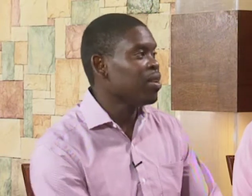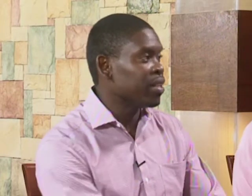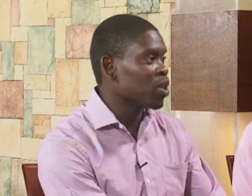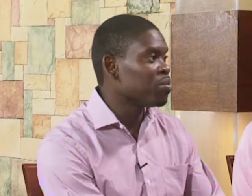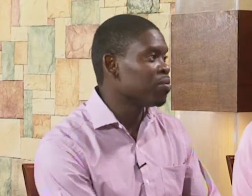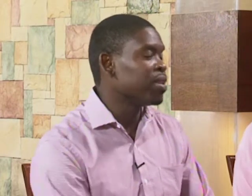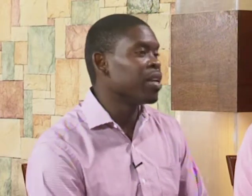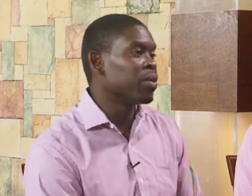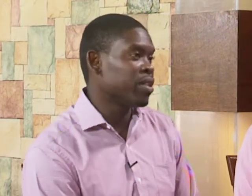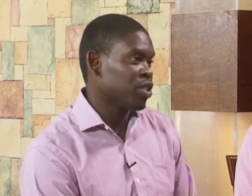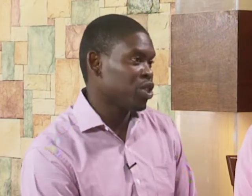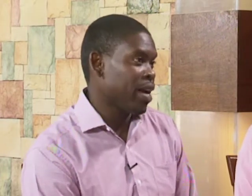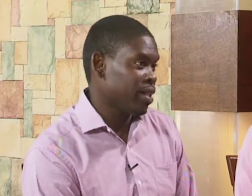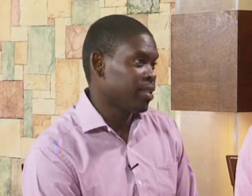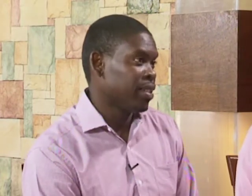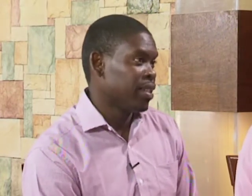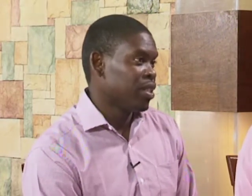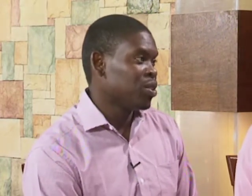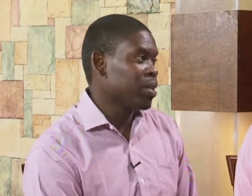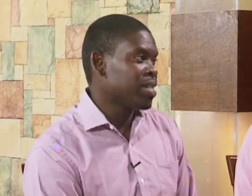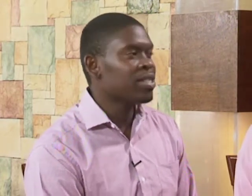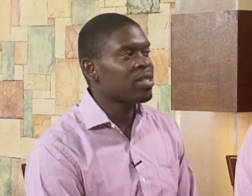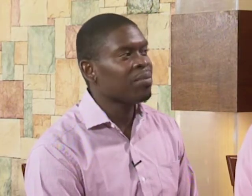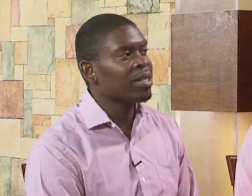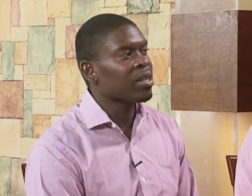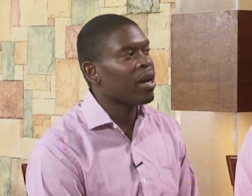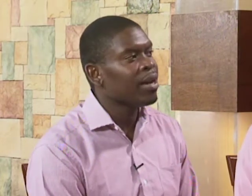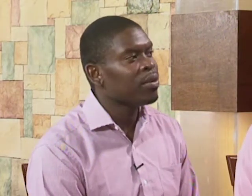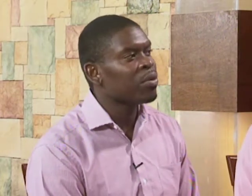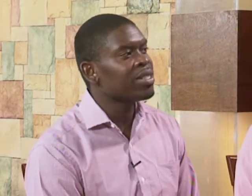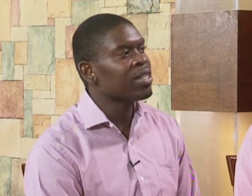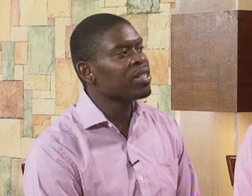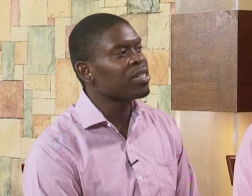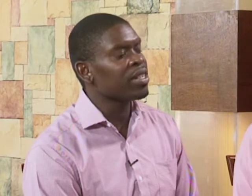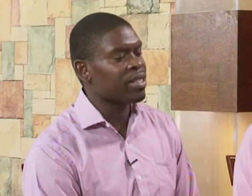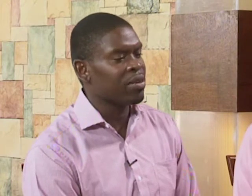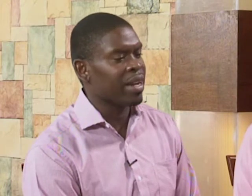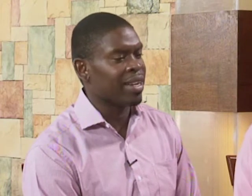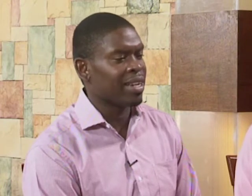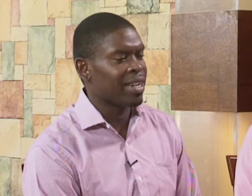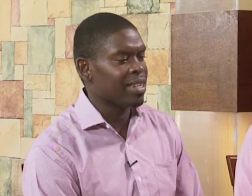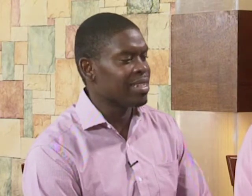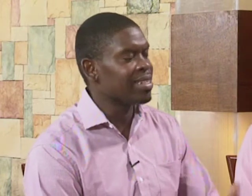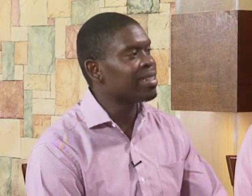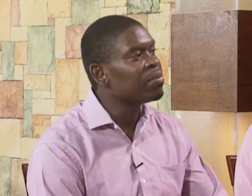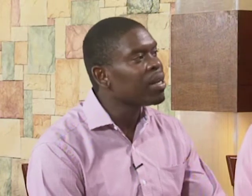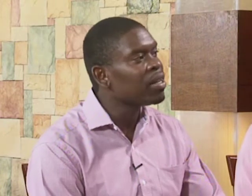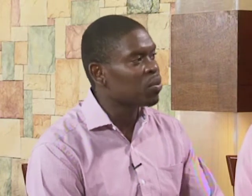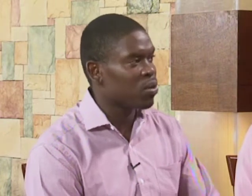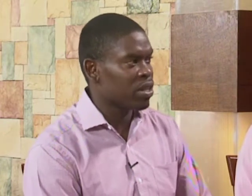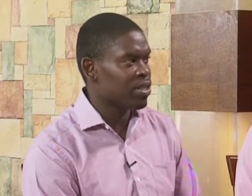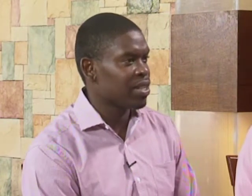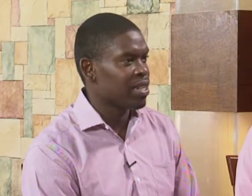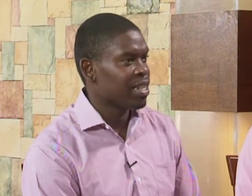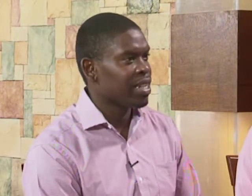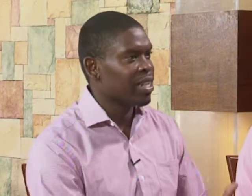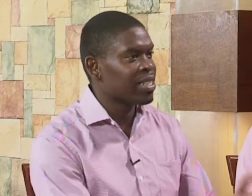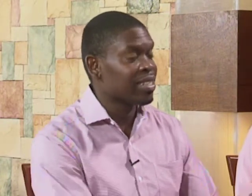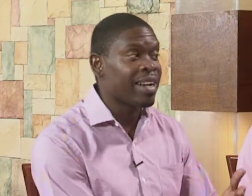in terms of dealing with your child so is it something hard or is there is there like a a stigma towards sign